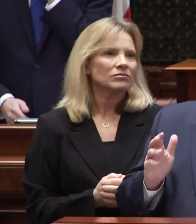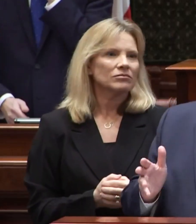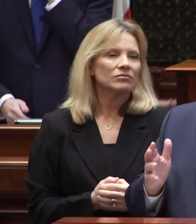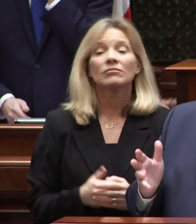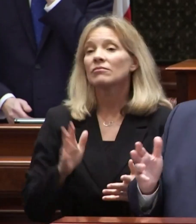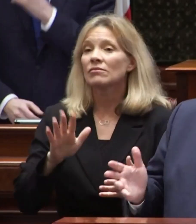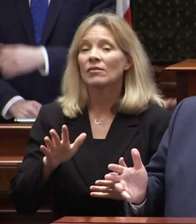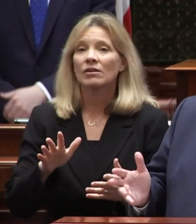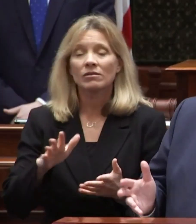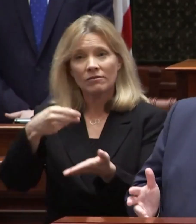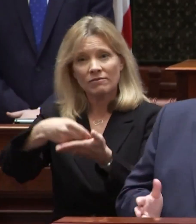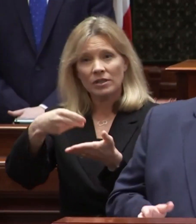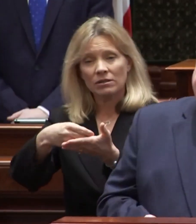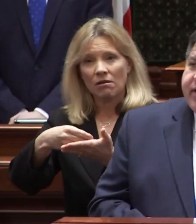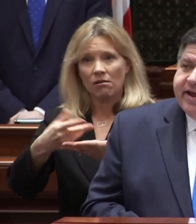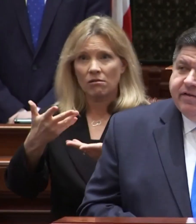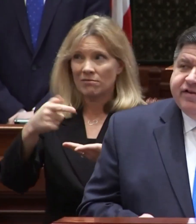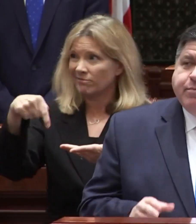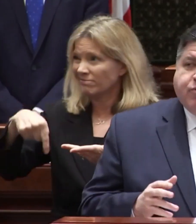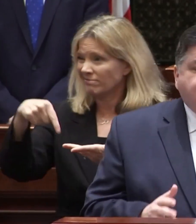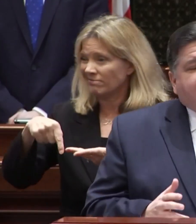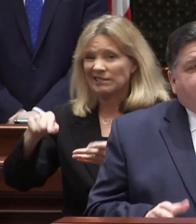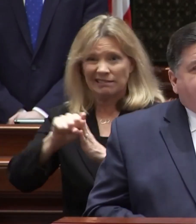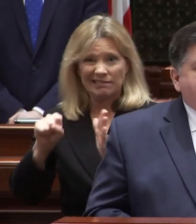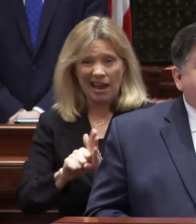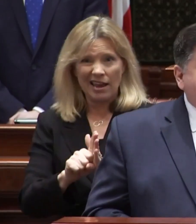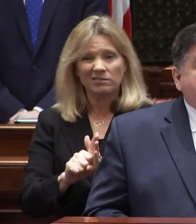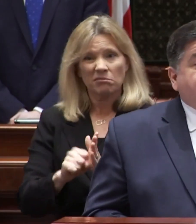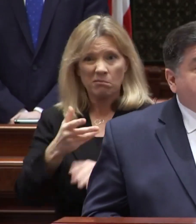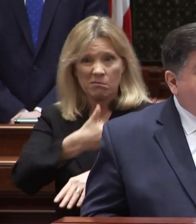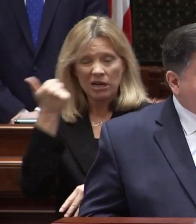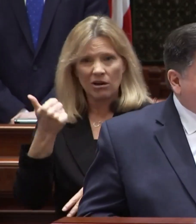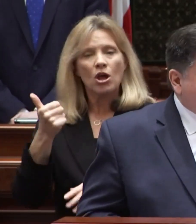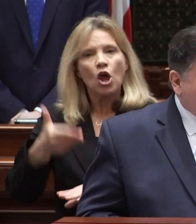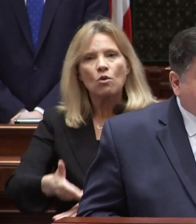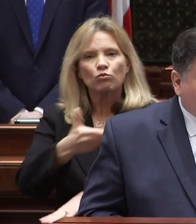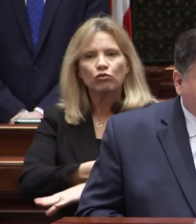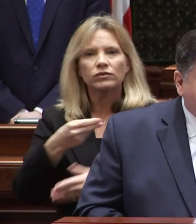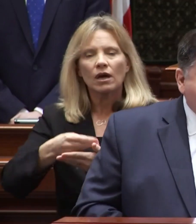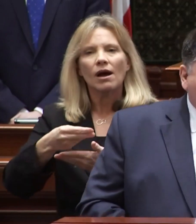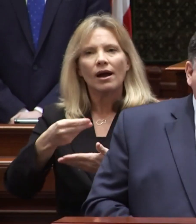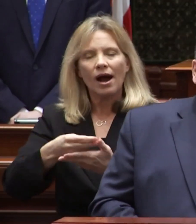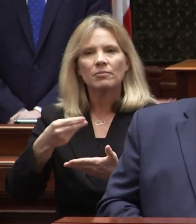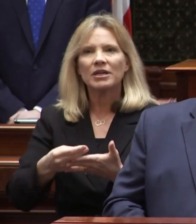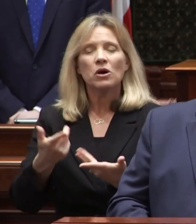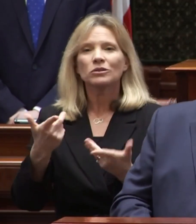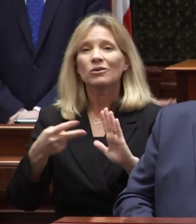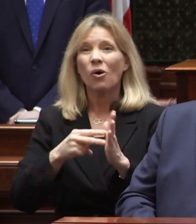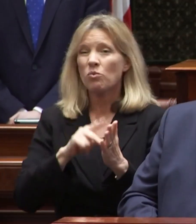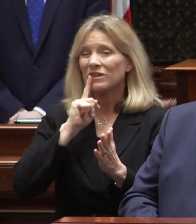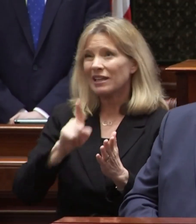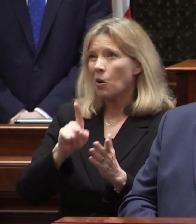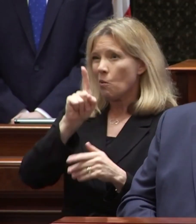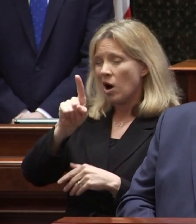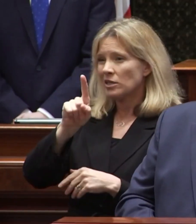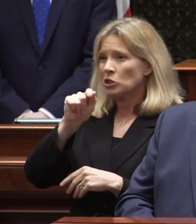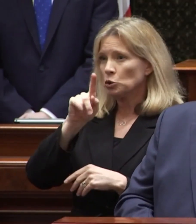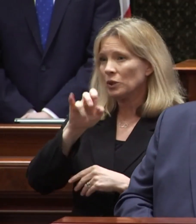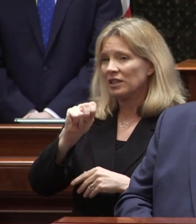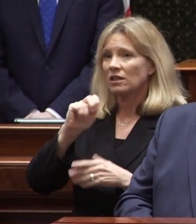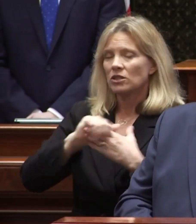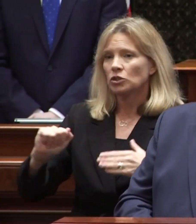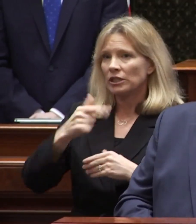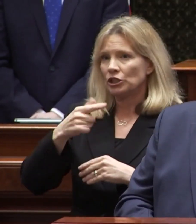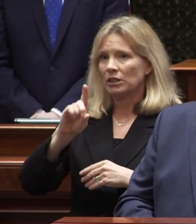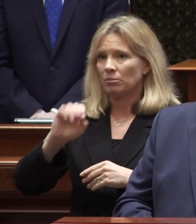getting our fiscal house in order is improving our economy which crossed the threshold of one trillion dollars in